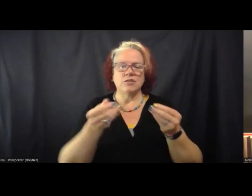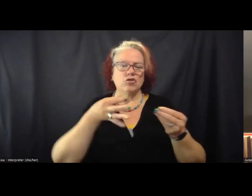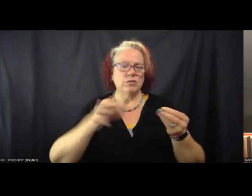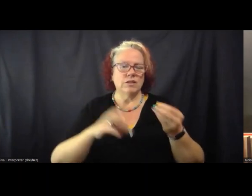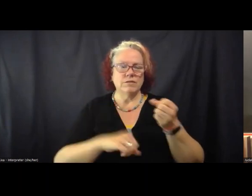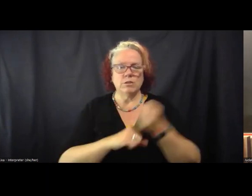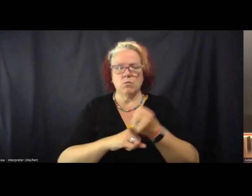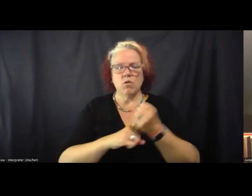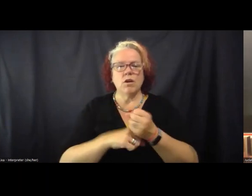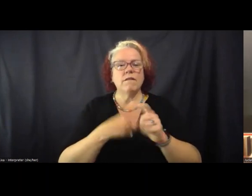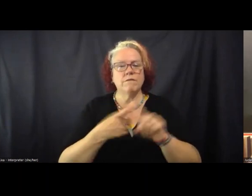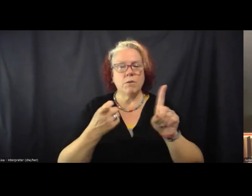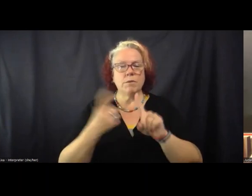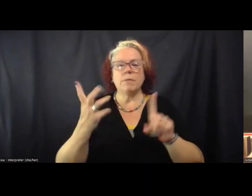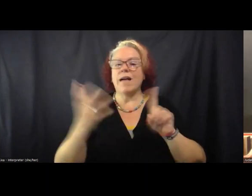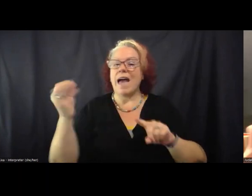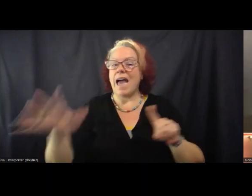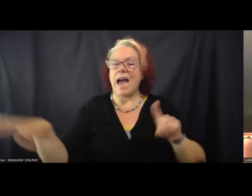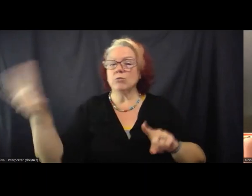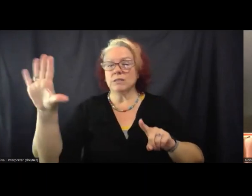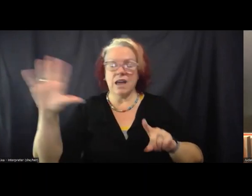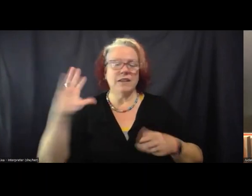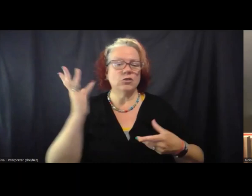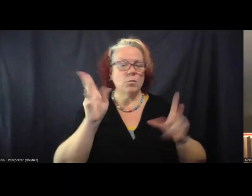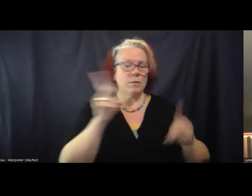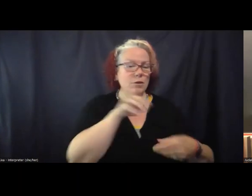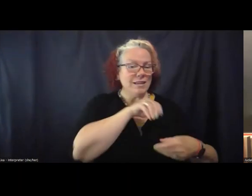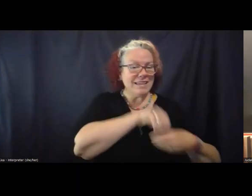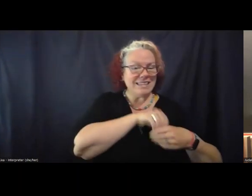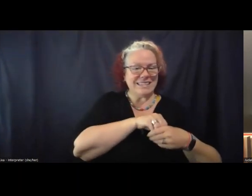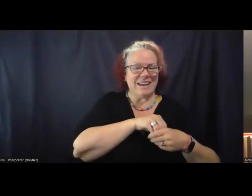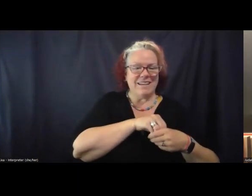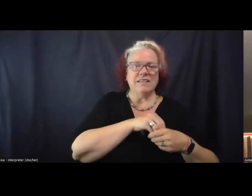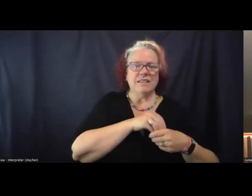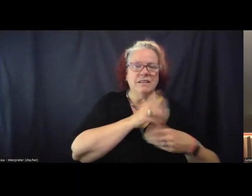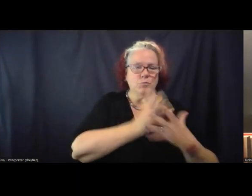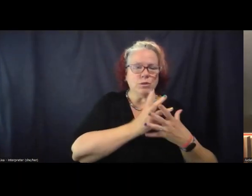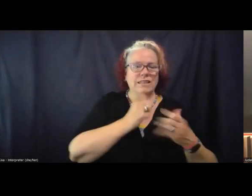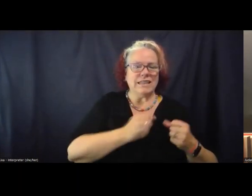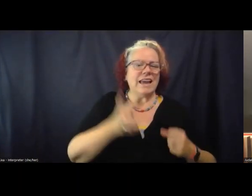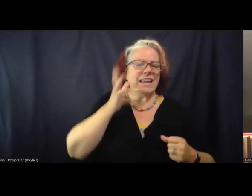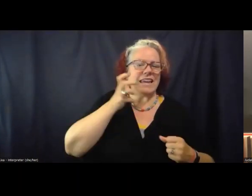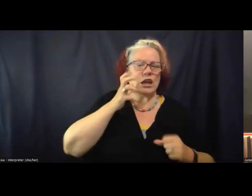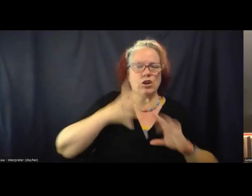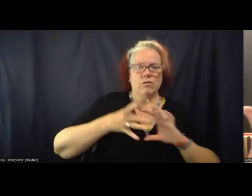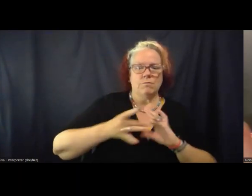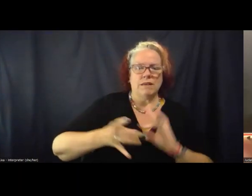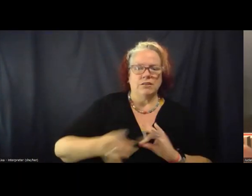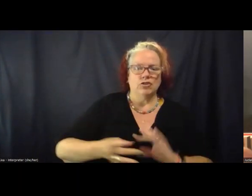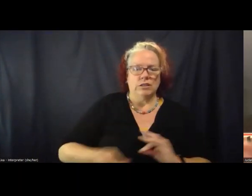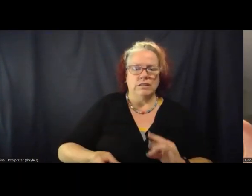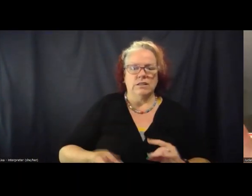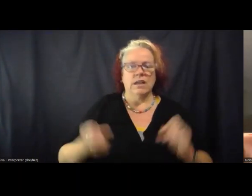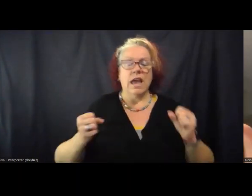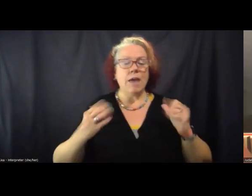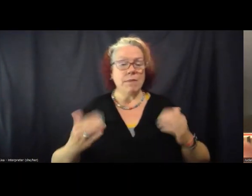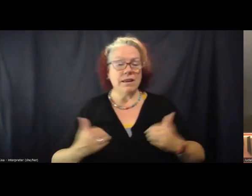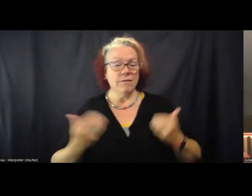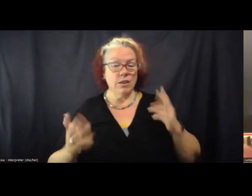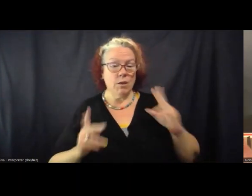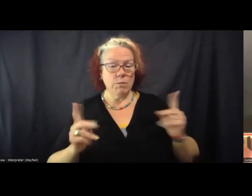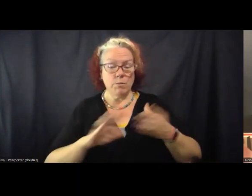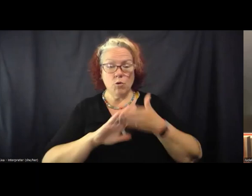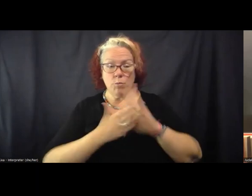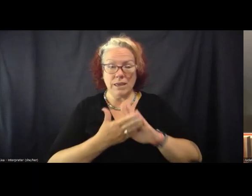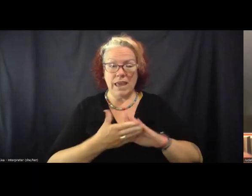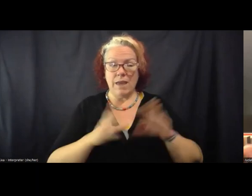the outside to their incarcerated loved ones on the inside. And many of the young people who would become organizers against